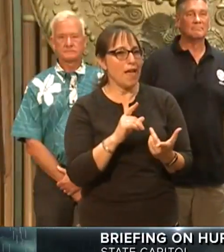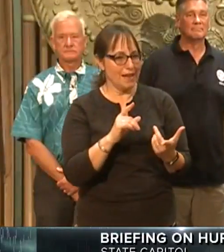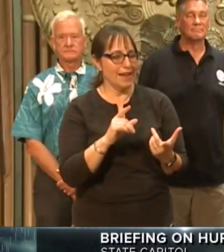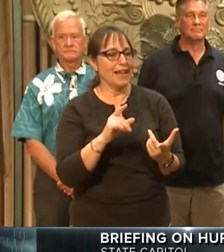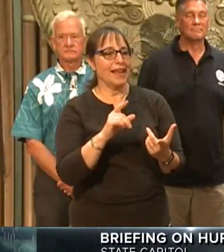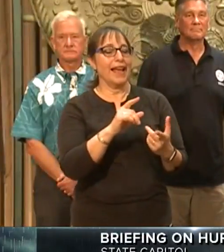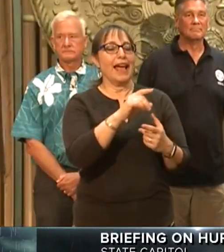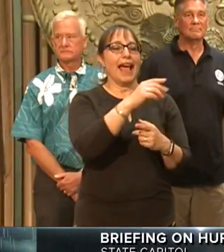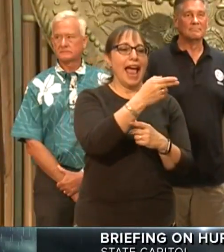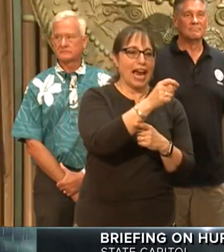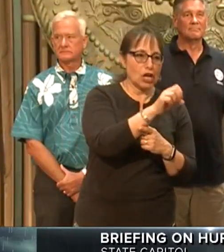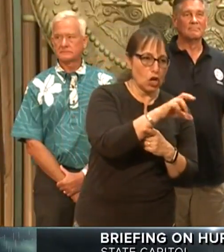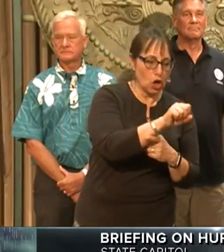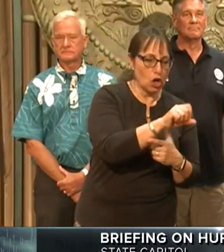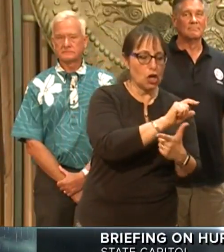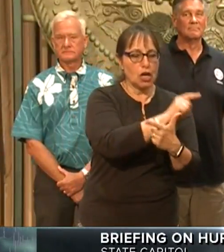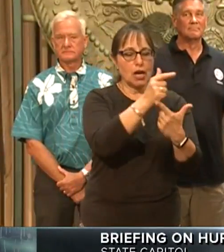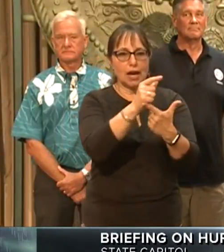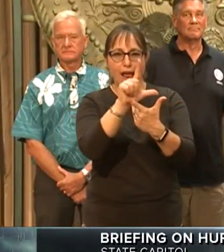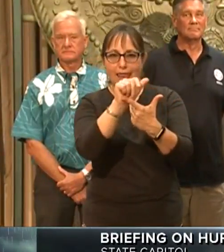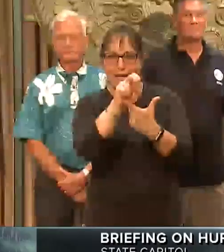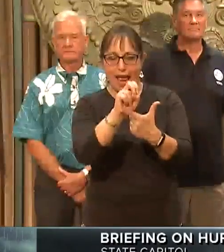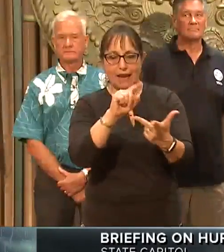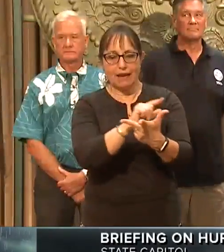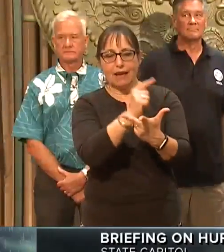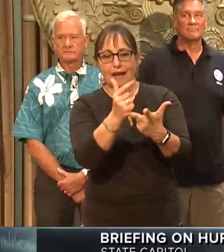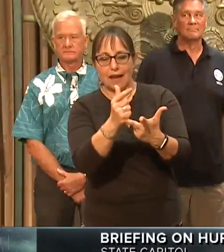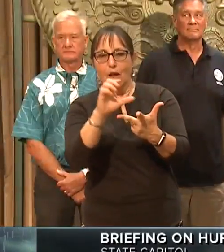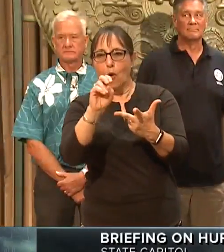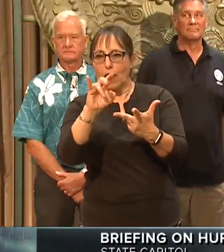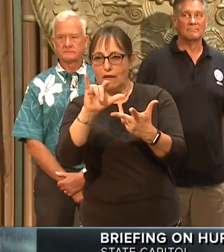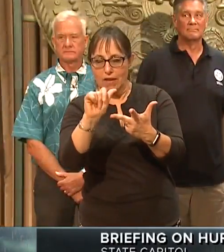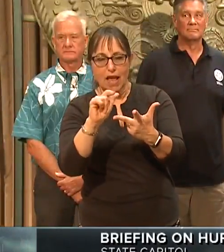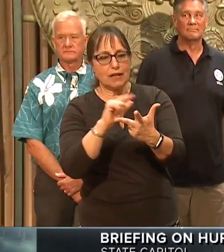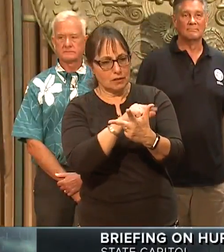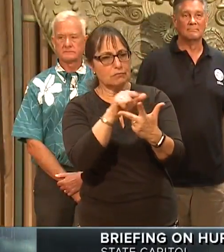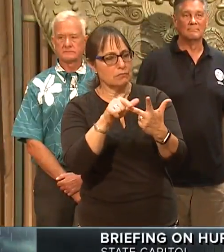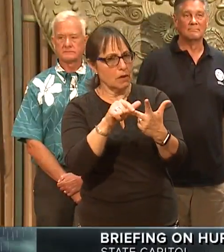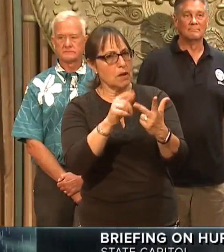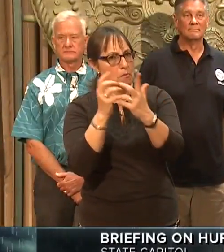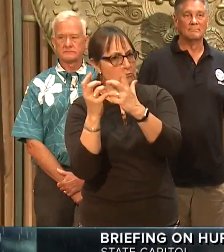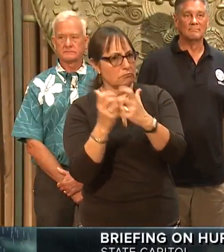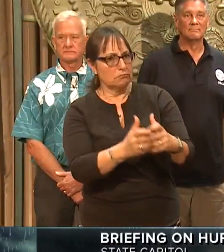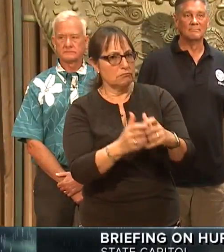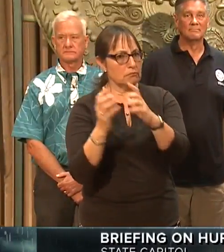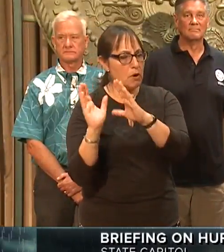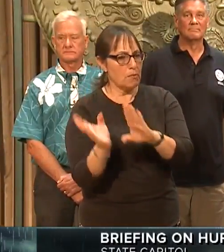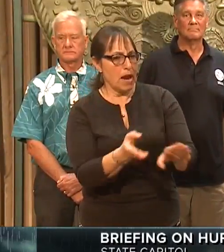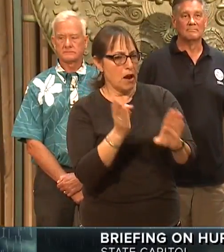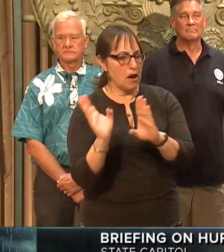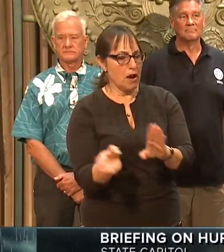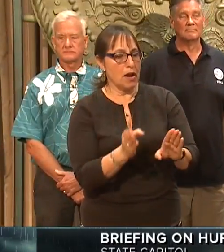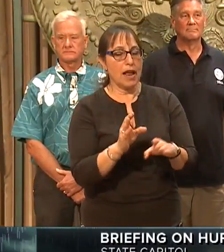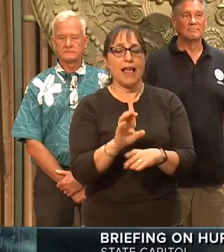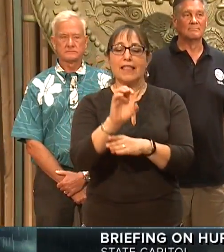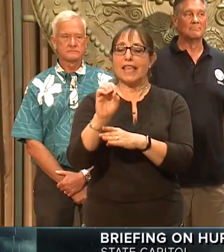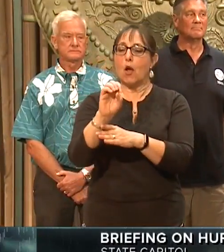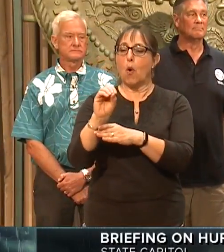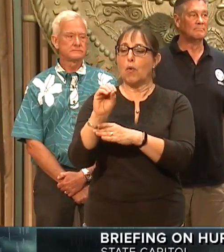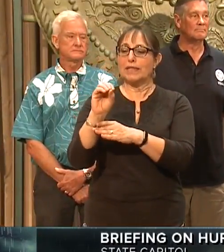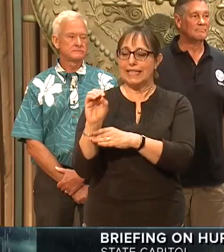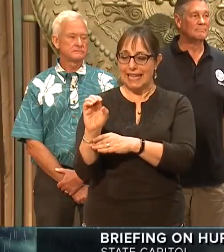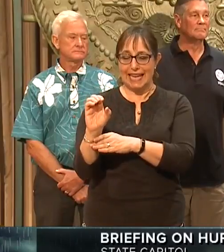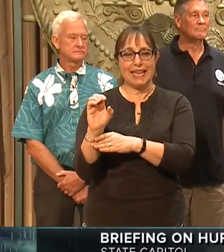because of Hector and then Lane, so this is just a continuation of the work we've been doing to prepare for those storms. Our EOC is